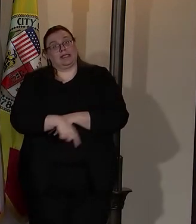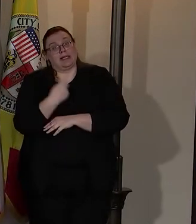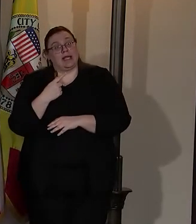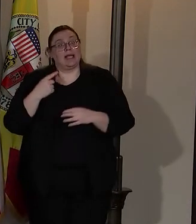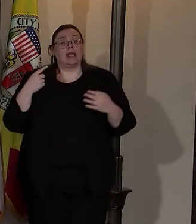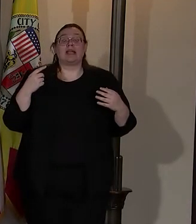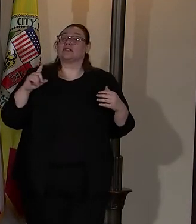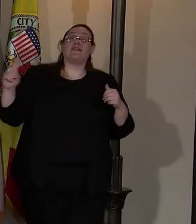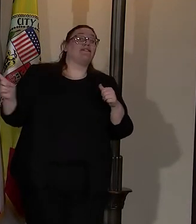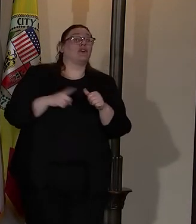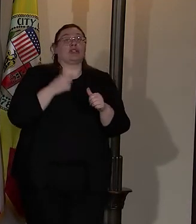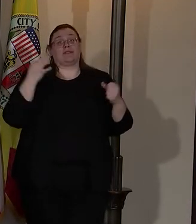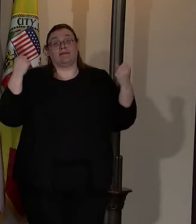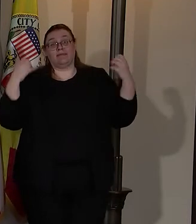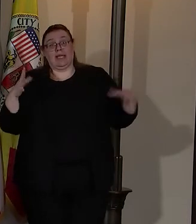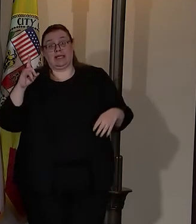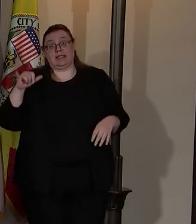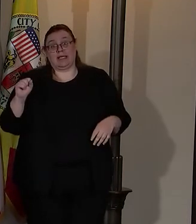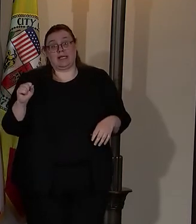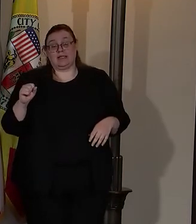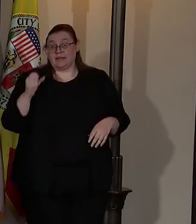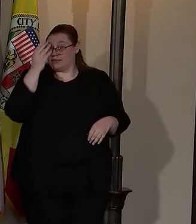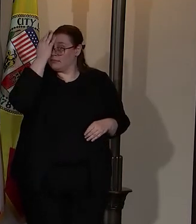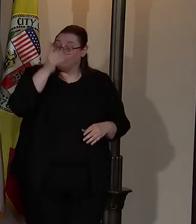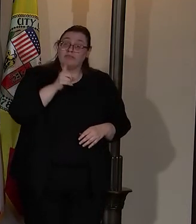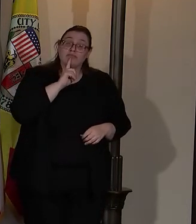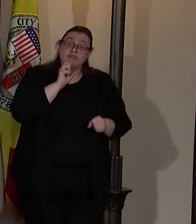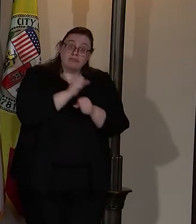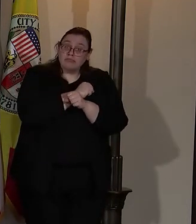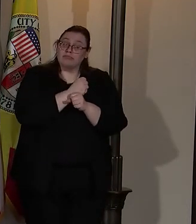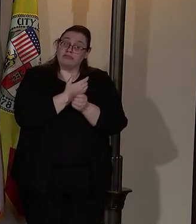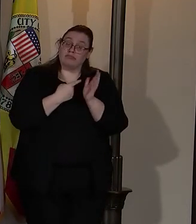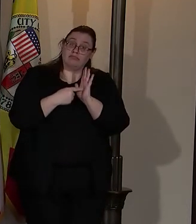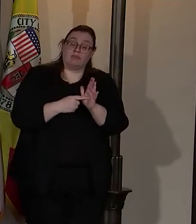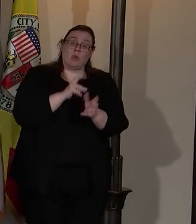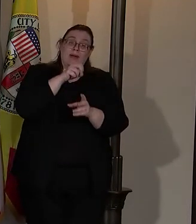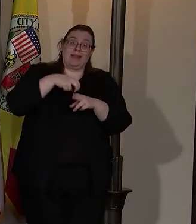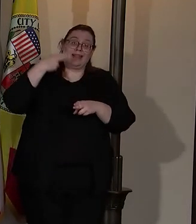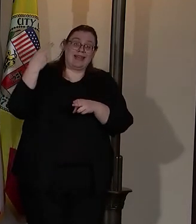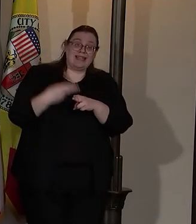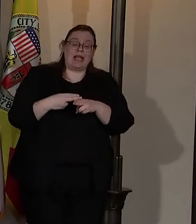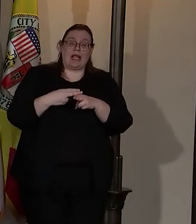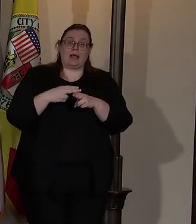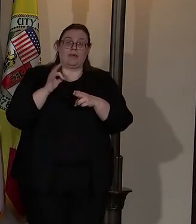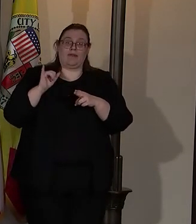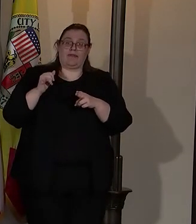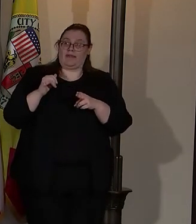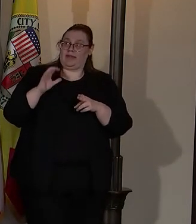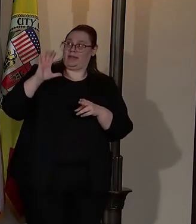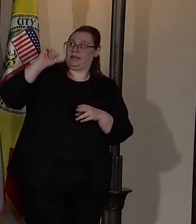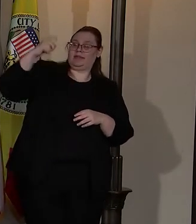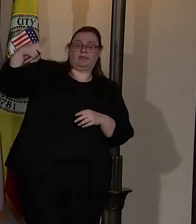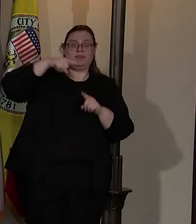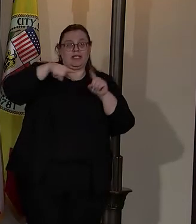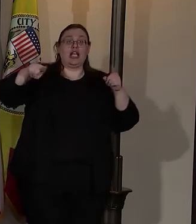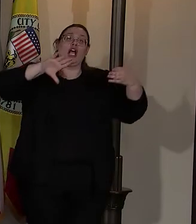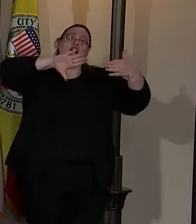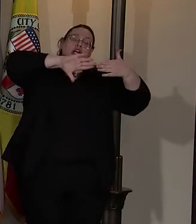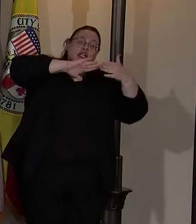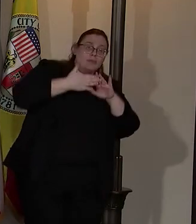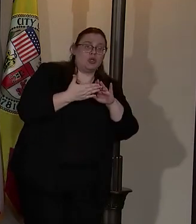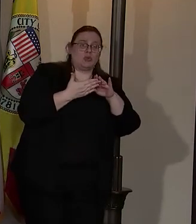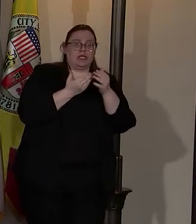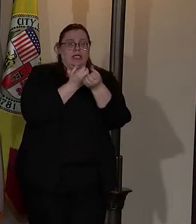first of many. And really, it is embodied in the name of this initiative, which is truly the community